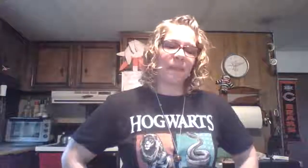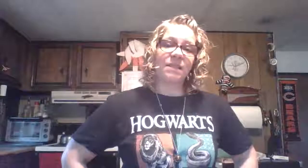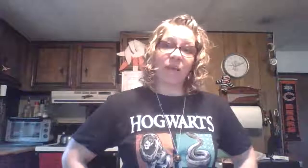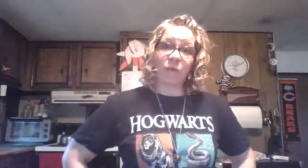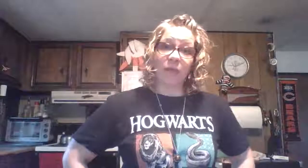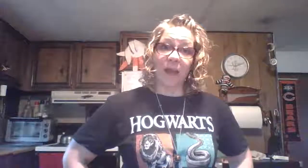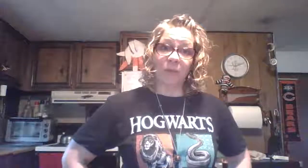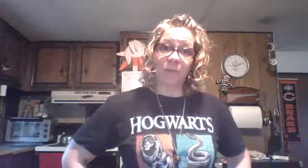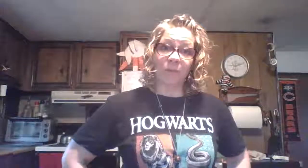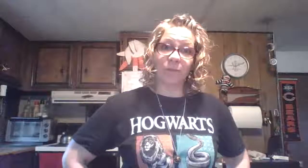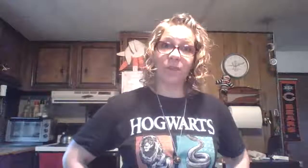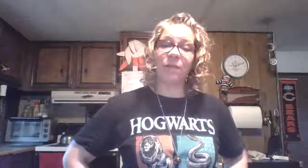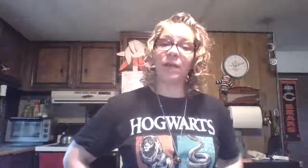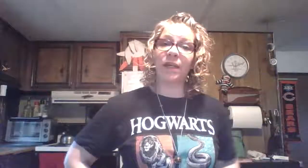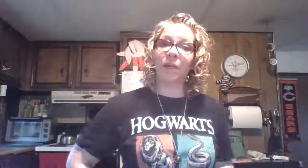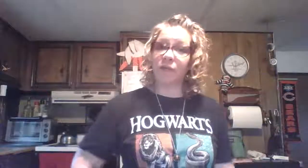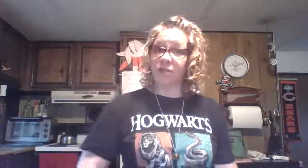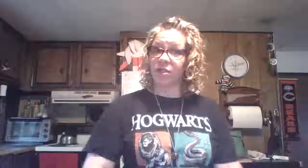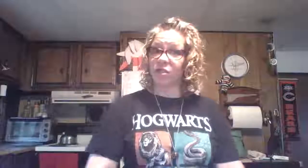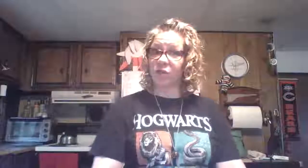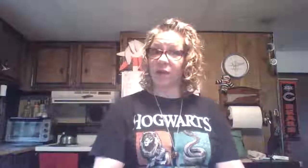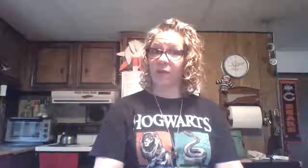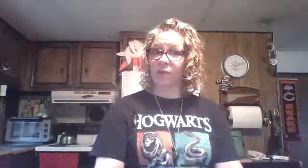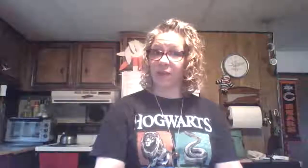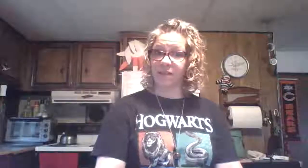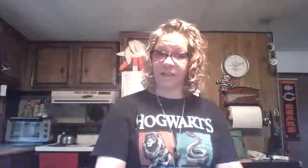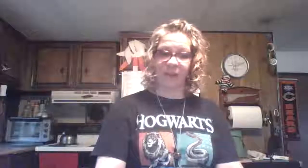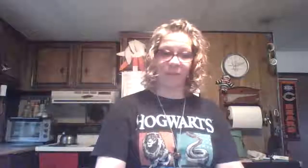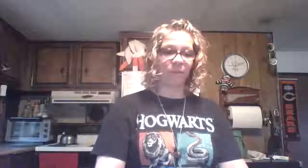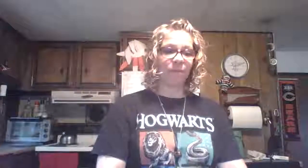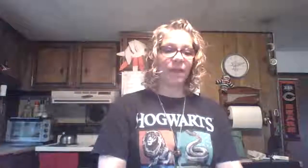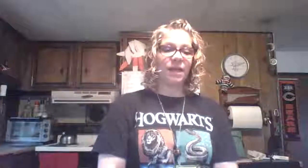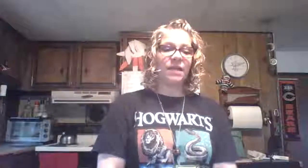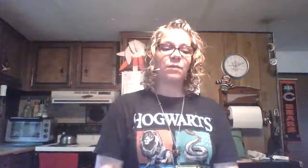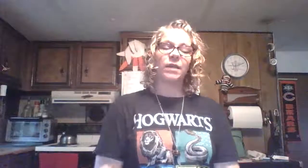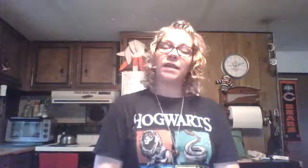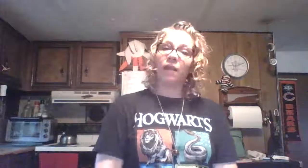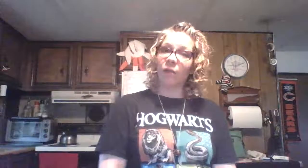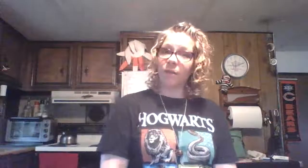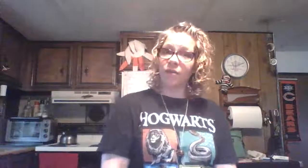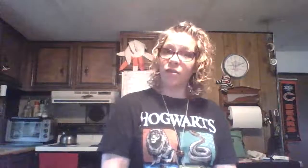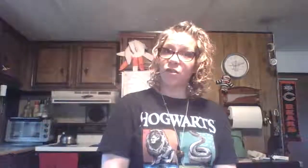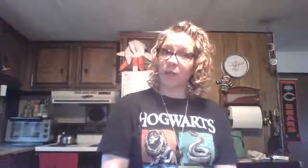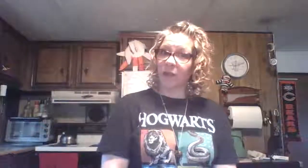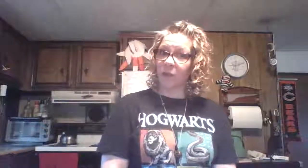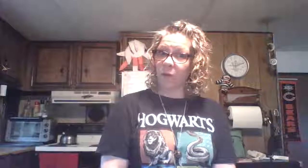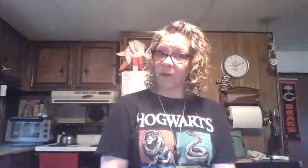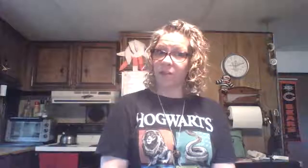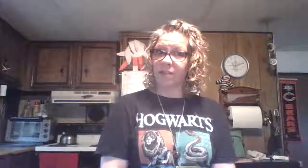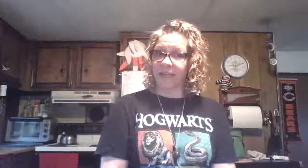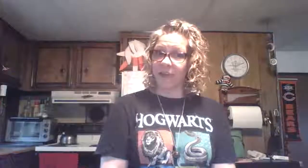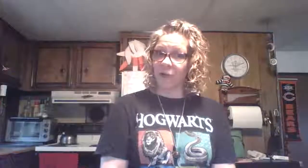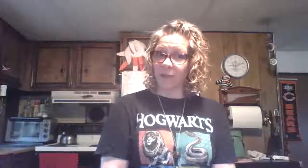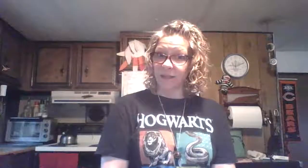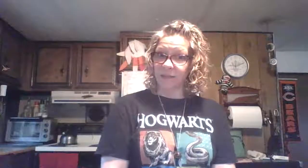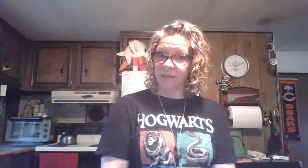Self-care. Did we get up, get dressed to shoes, hair and face today? Did we eat all our meals, drink all our water, take all our meds?